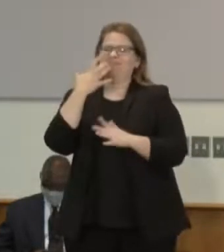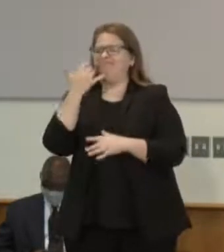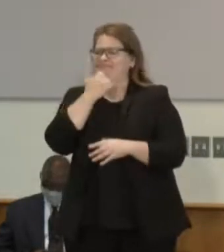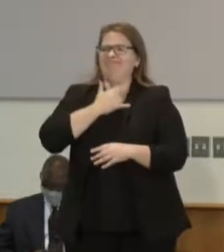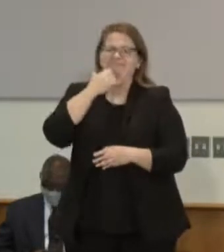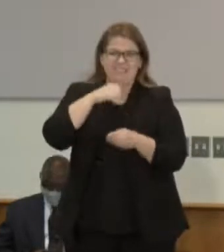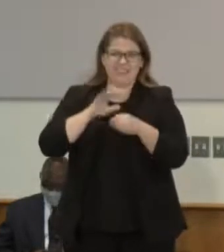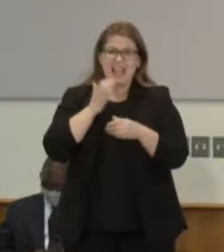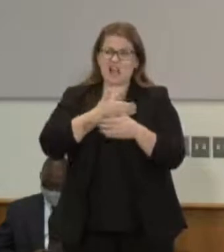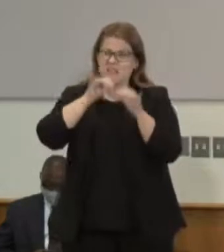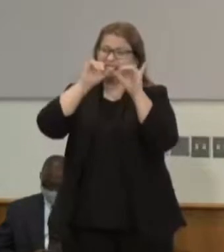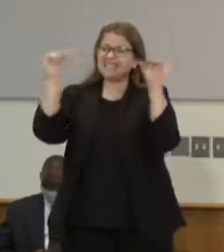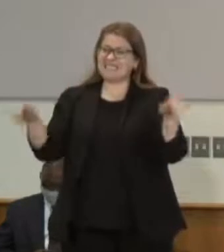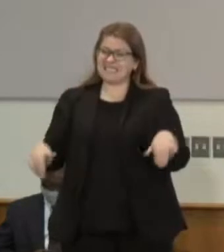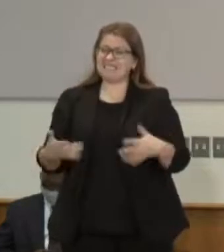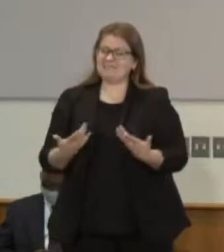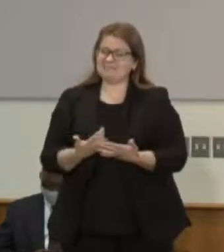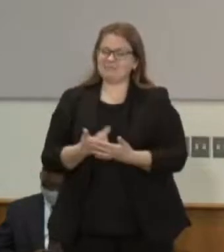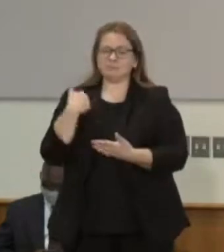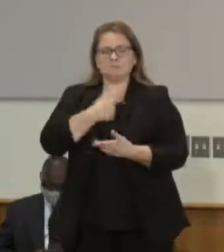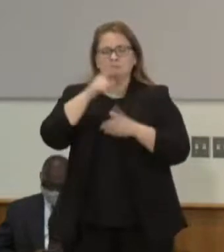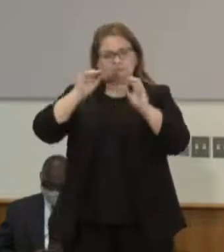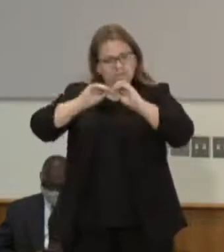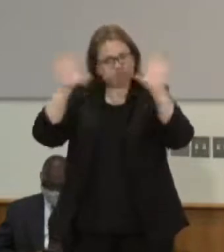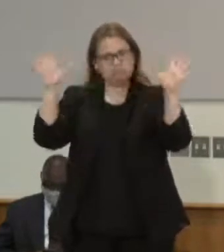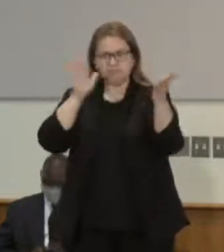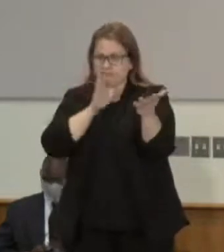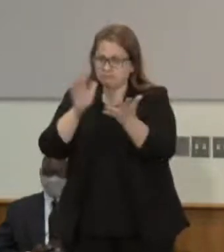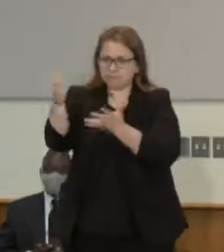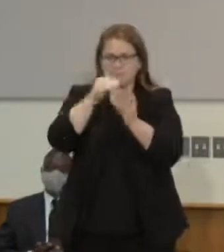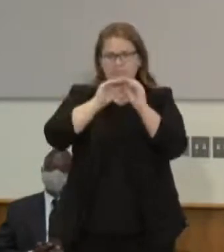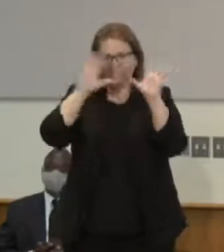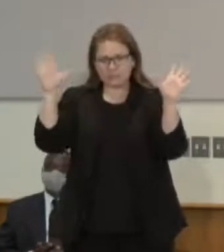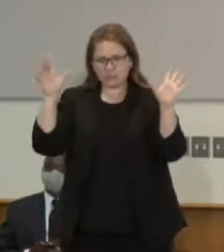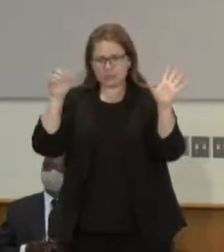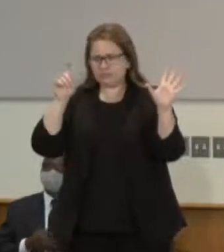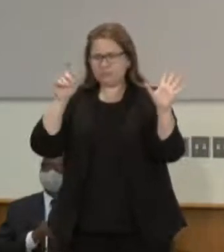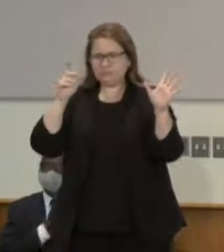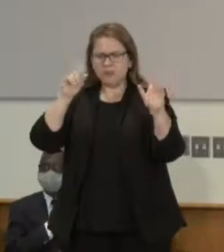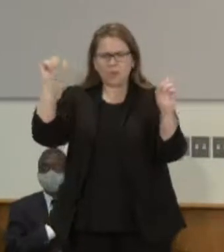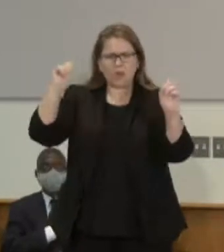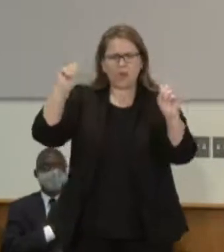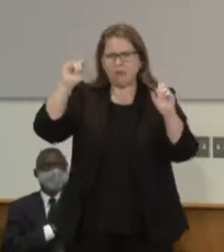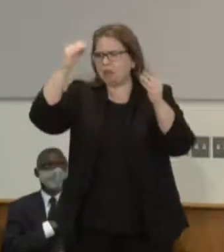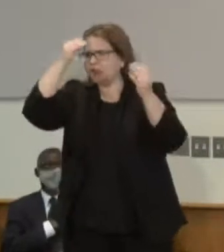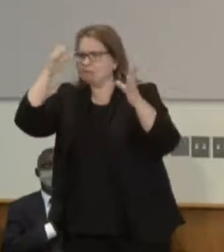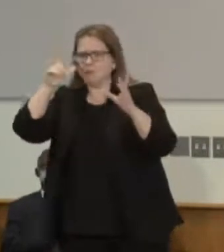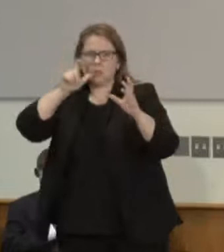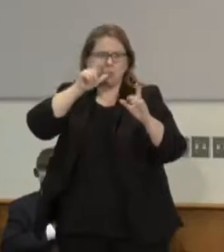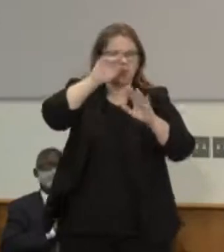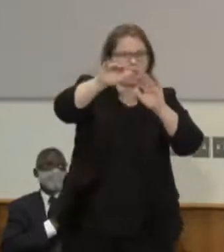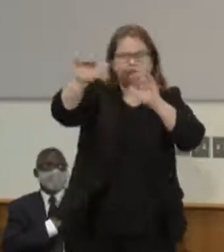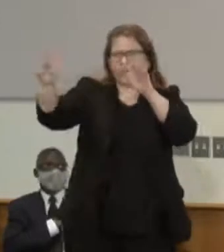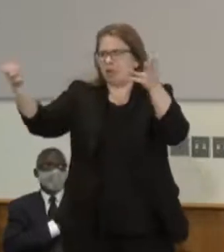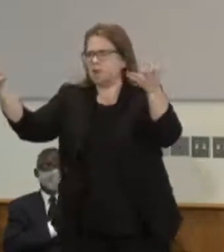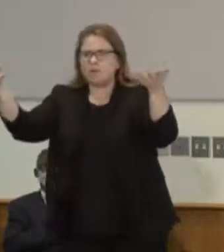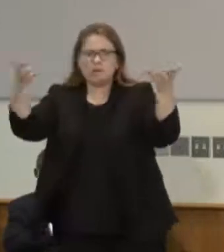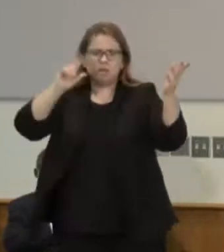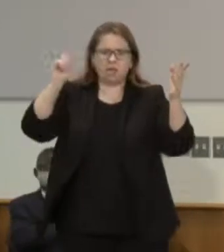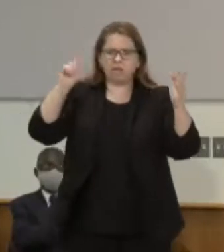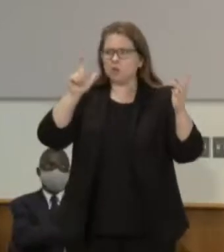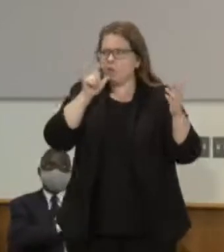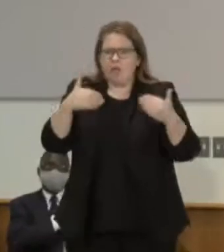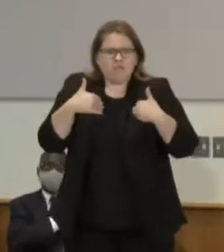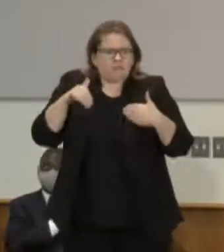that data and sharing it but you gotta knock on each and every single police department sheriff department local law enforcement